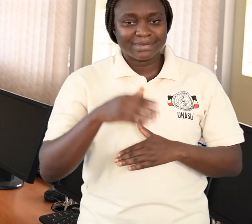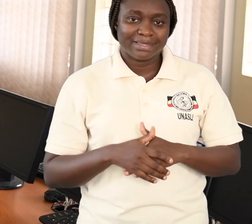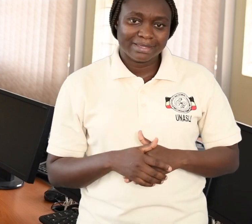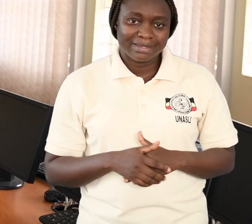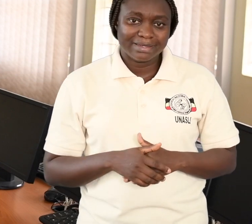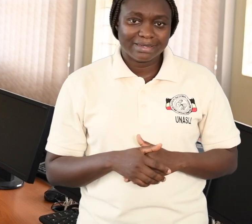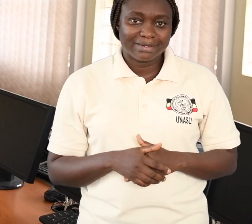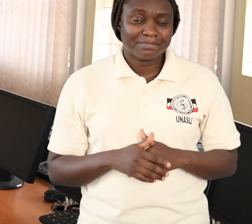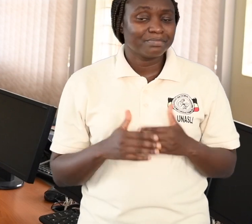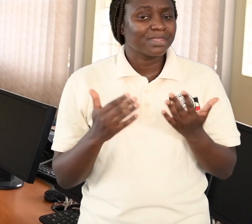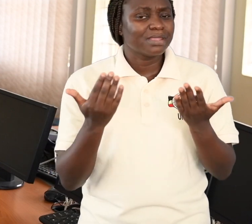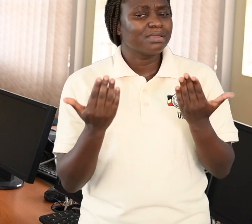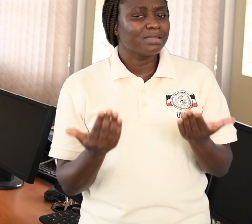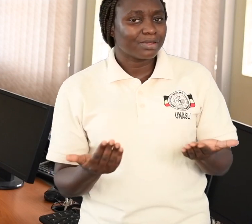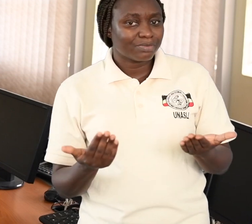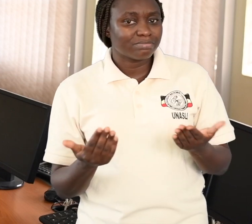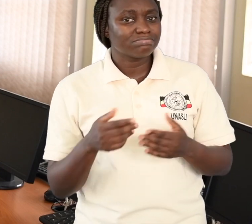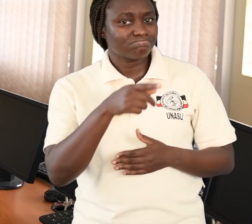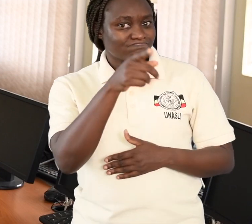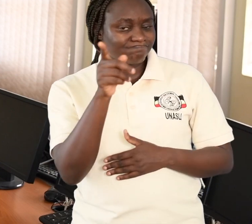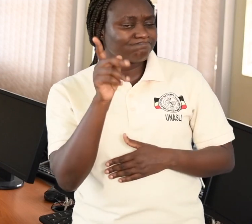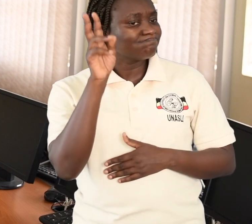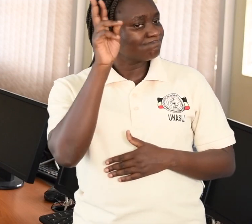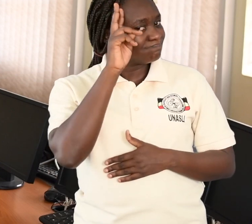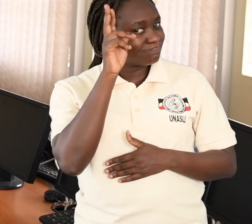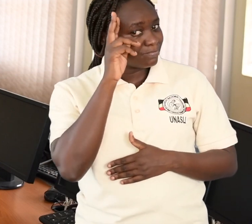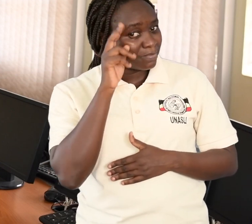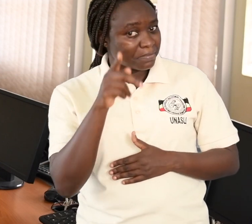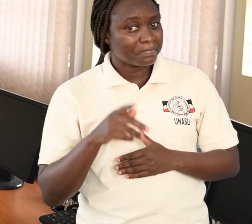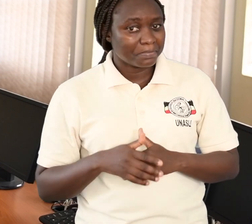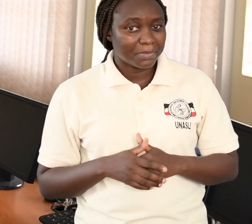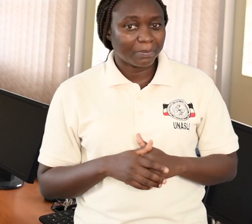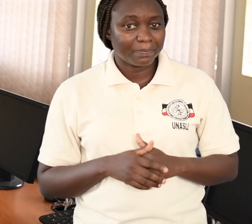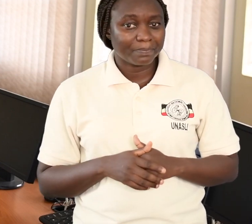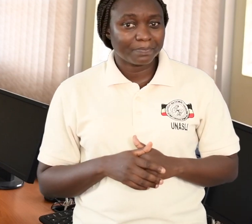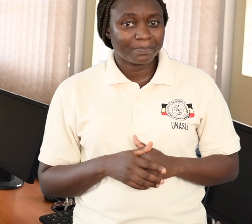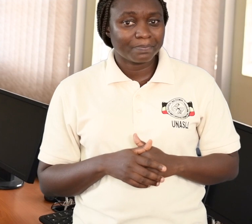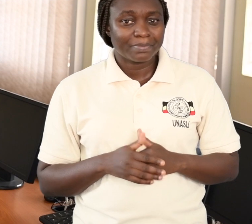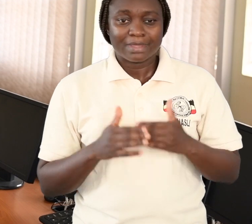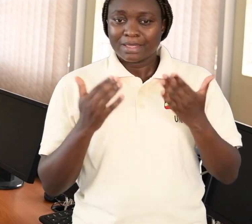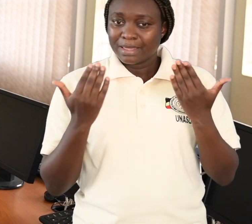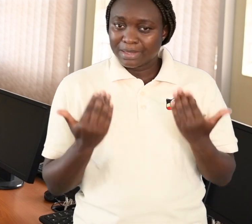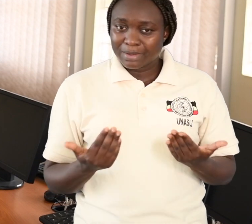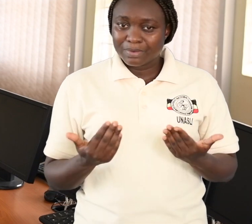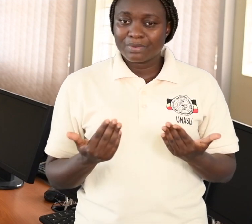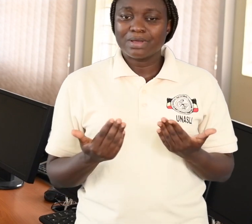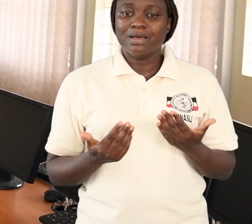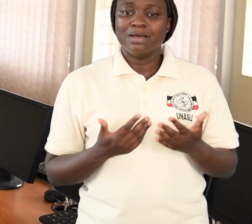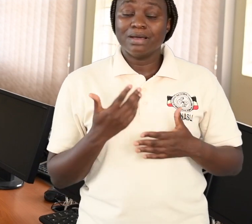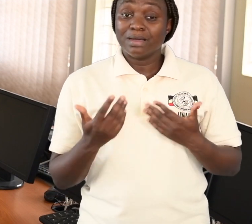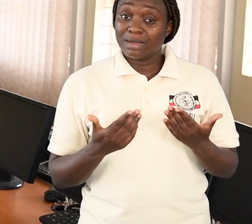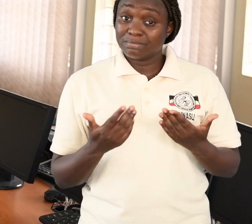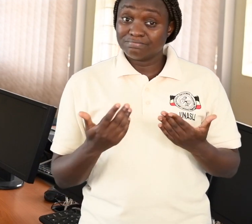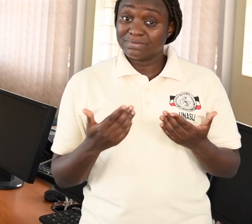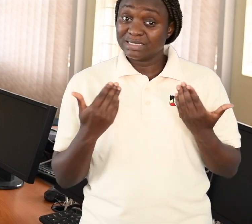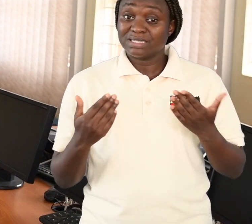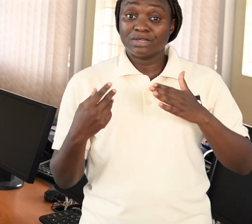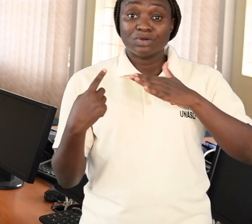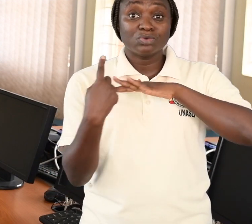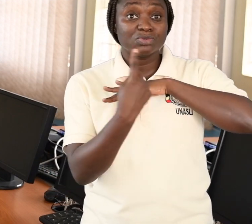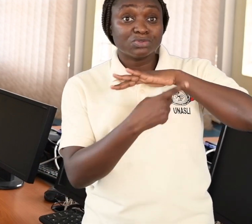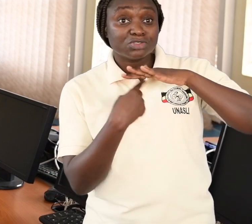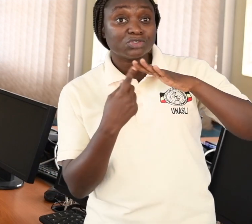I would like to remind you that we are in a very dangerous pandemic